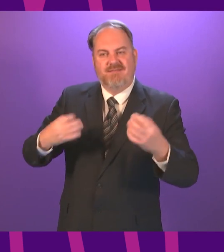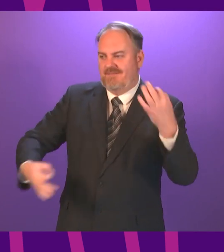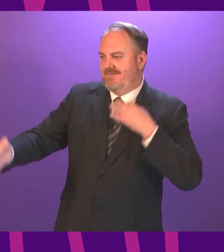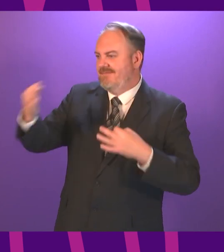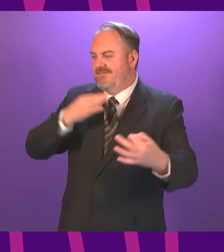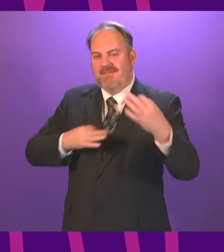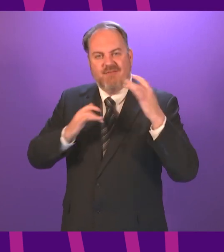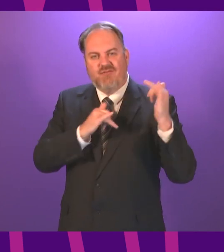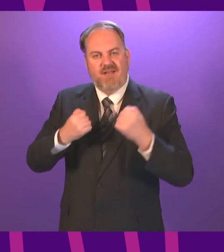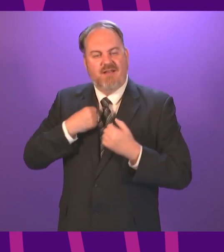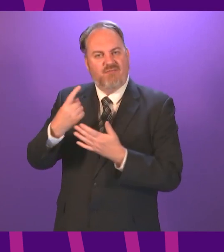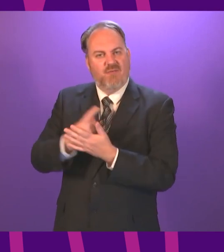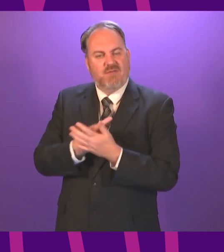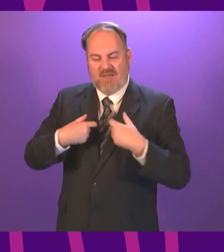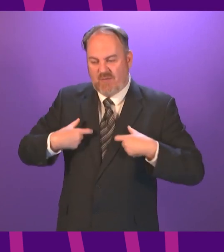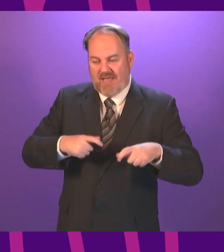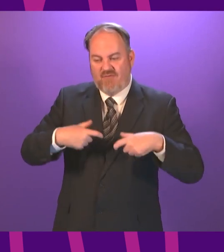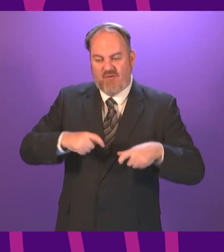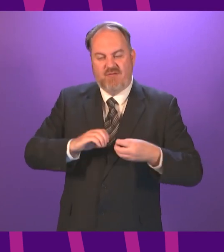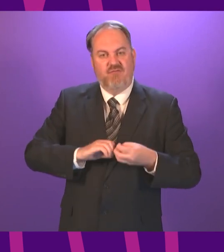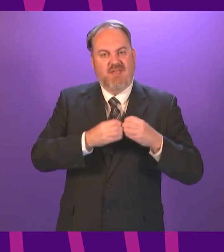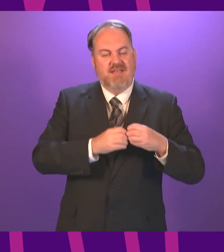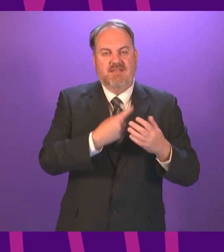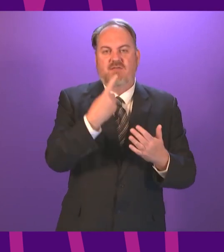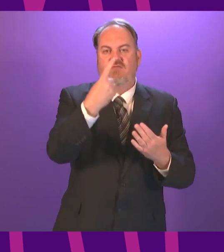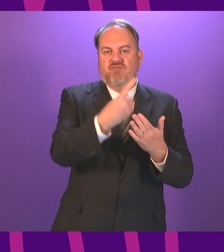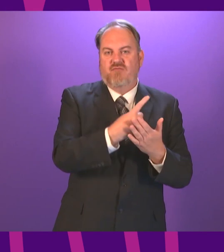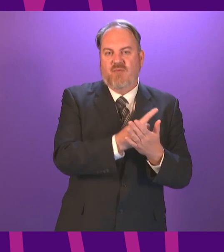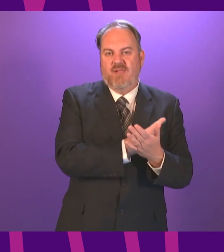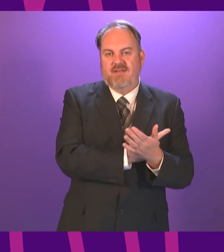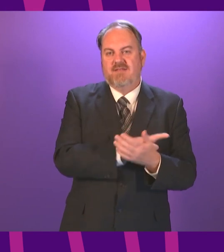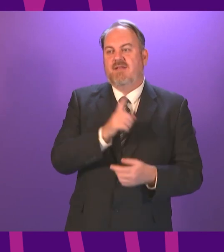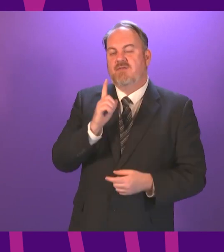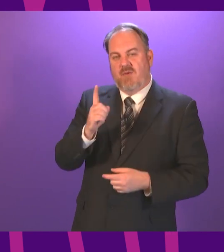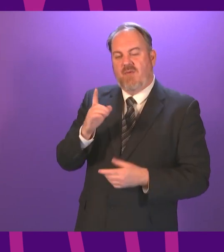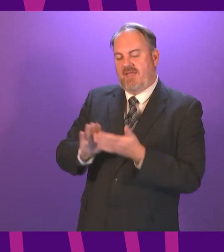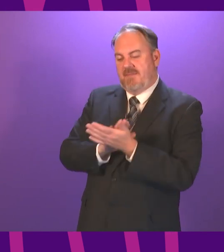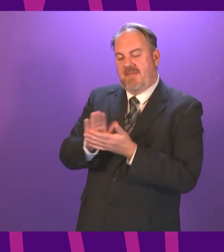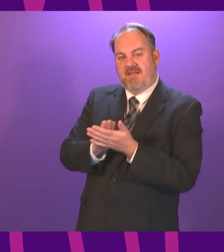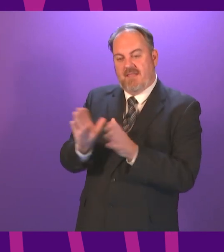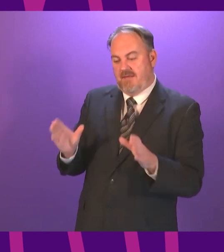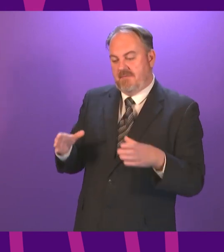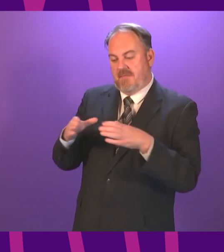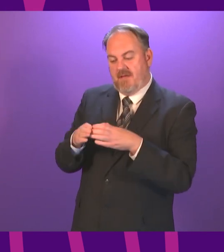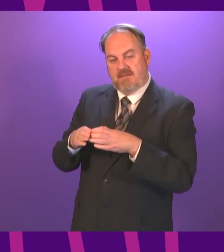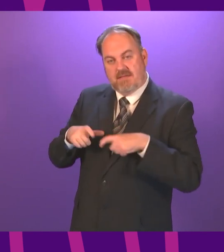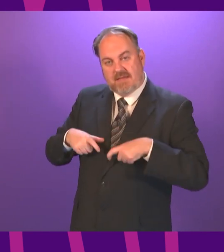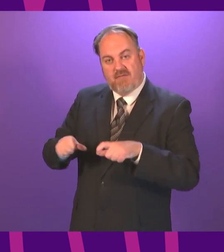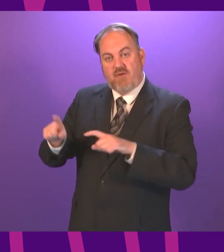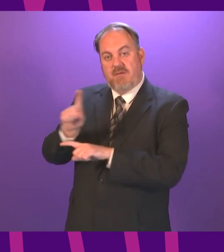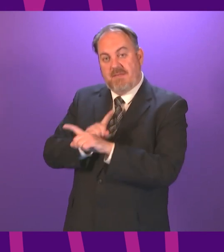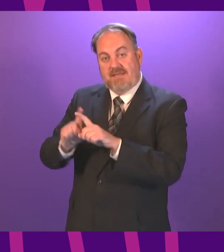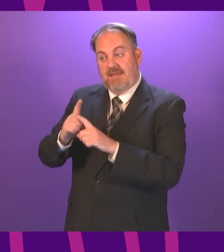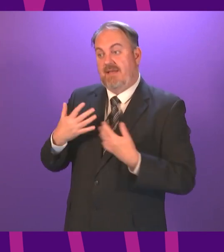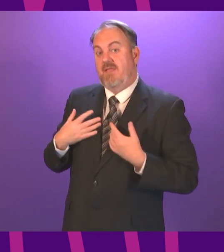continue making coronavirus regulations. The COVID-19 Committee were permitted to meet during that period if required, but chose not to do so.